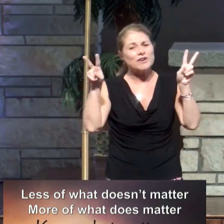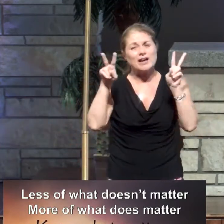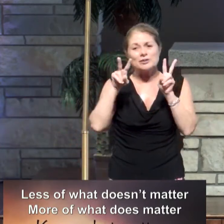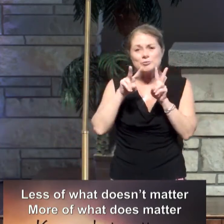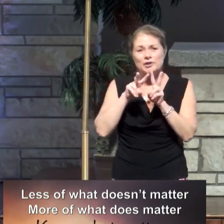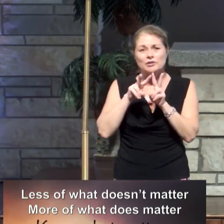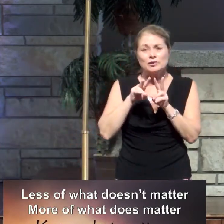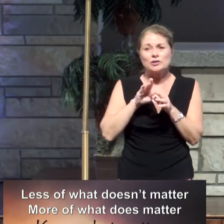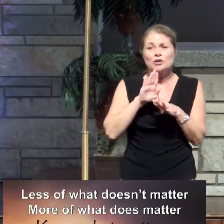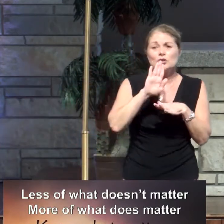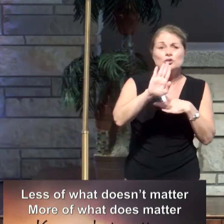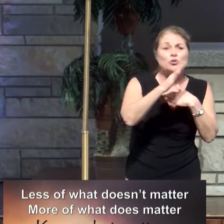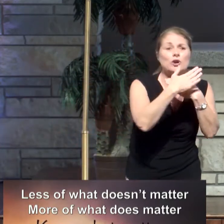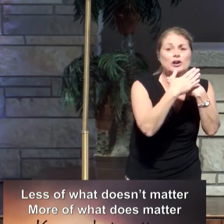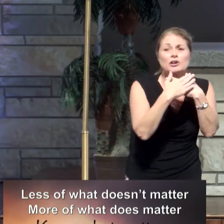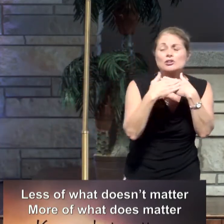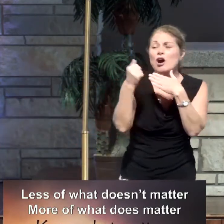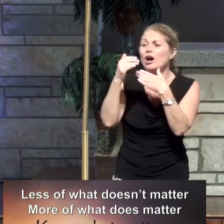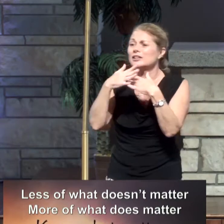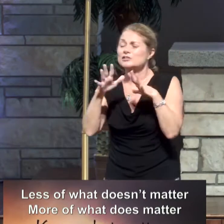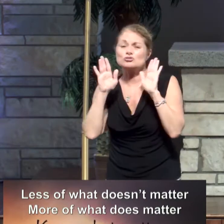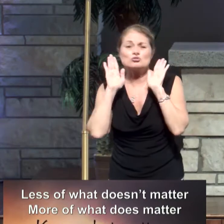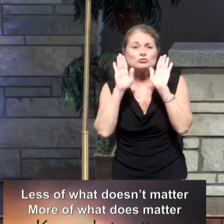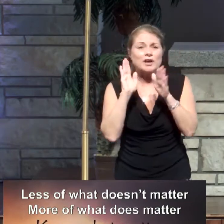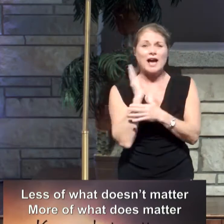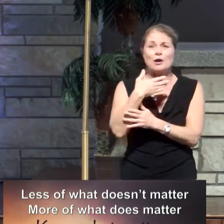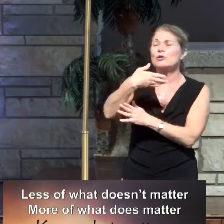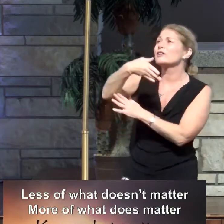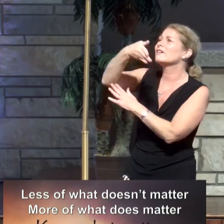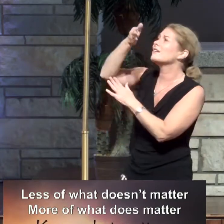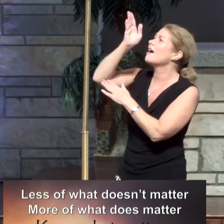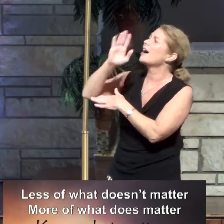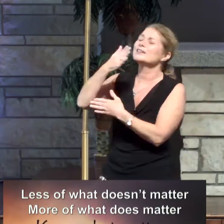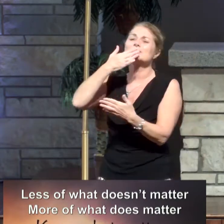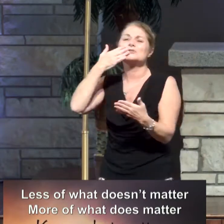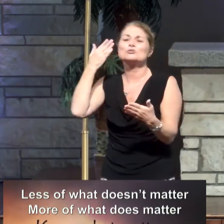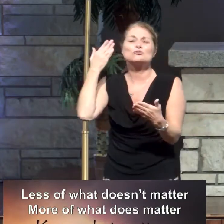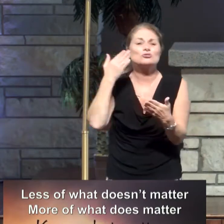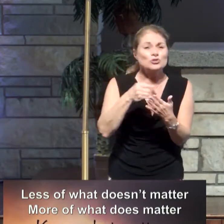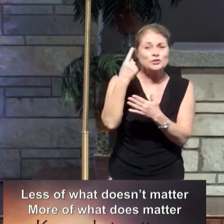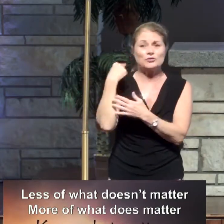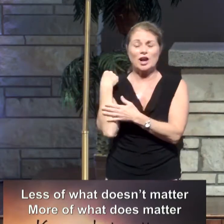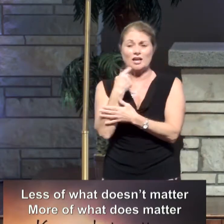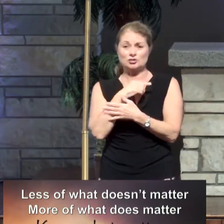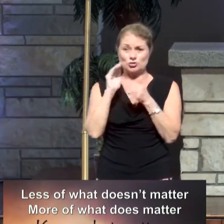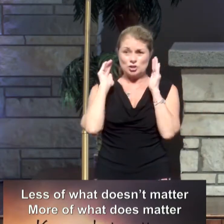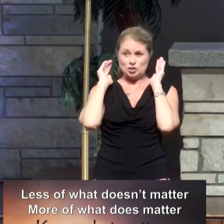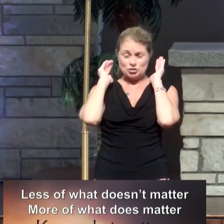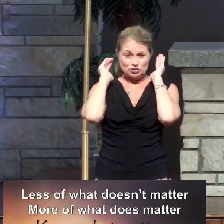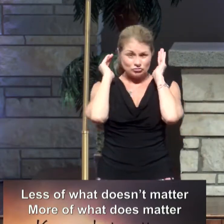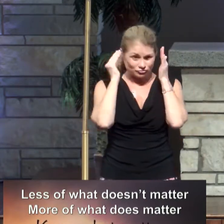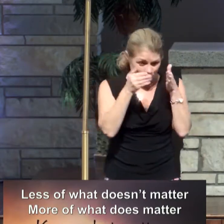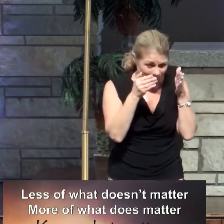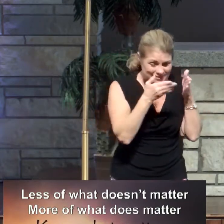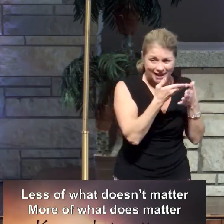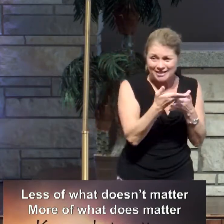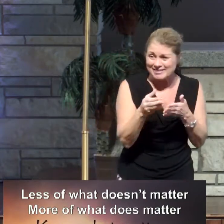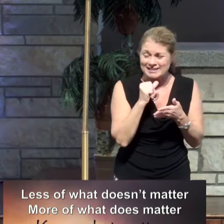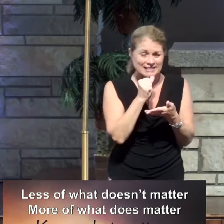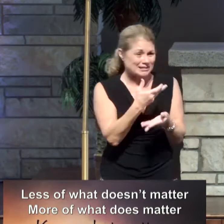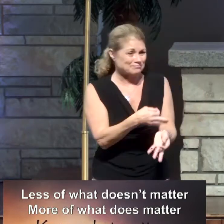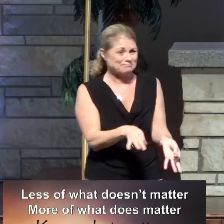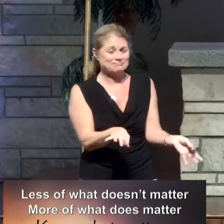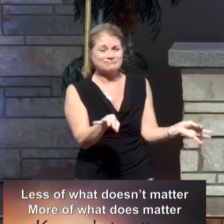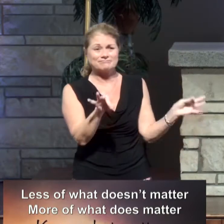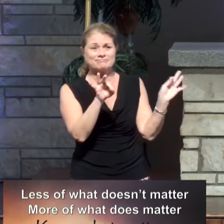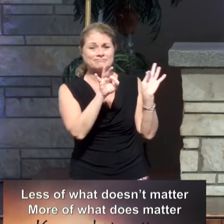Your calling is too great. Our God is too good for us to be focused on stuff that does not add up